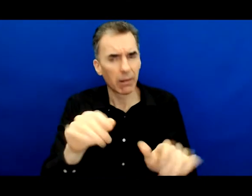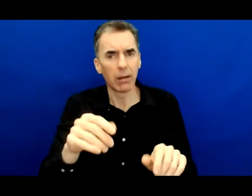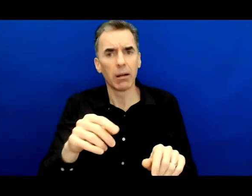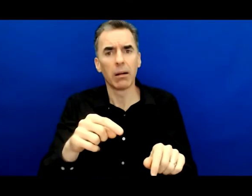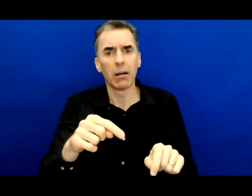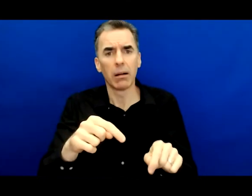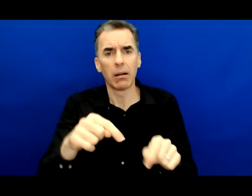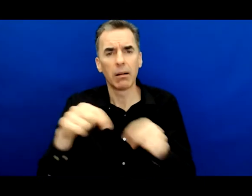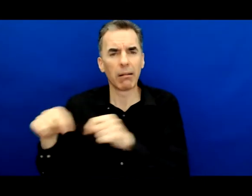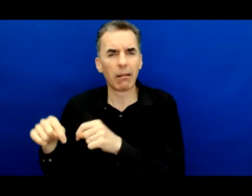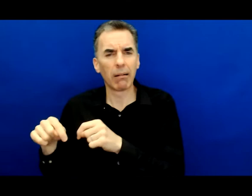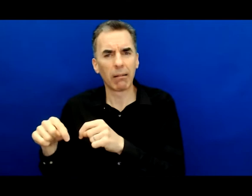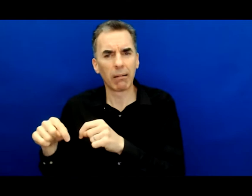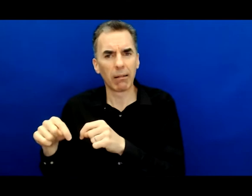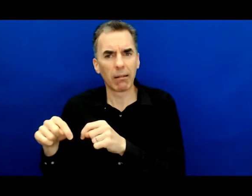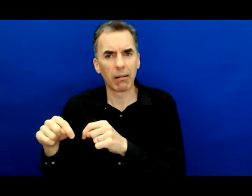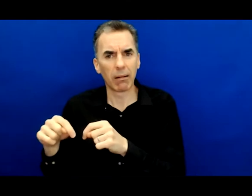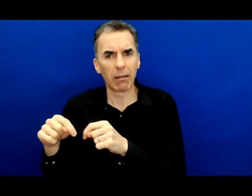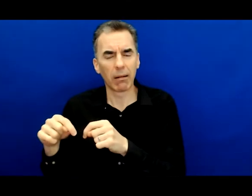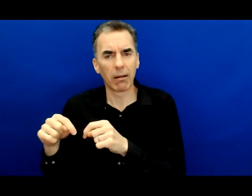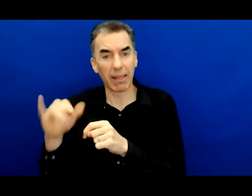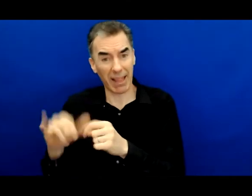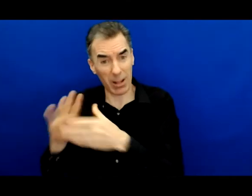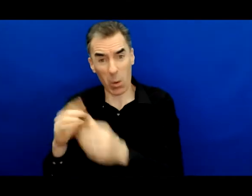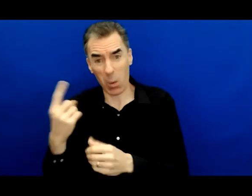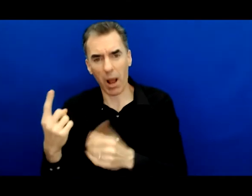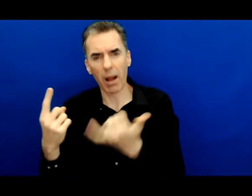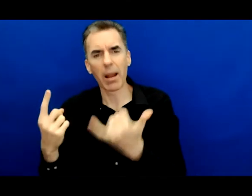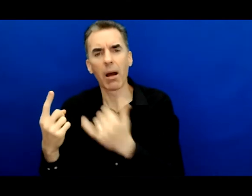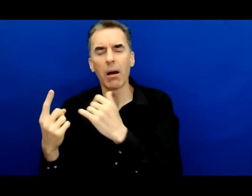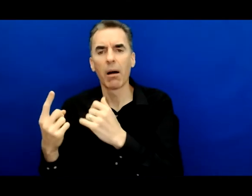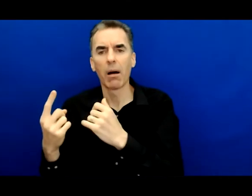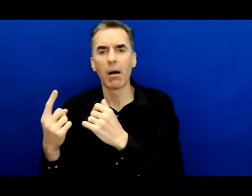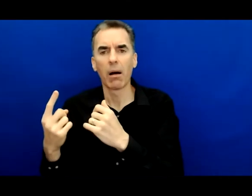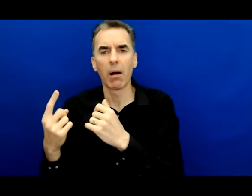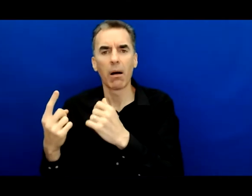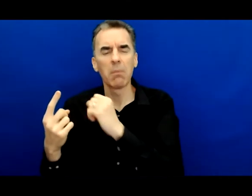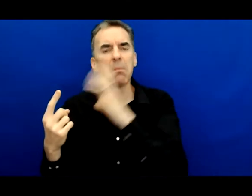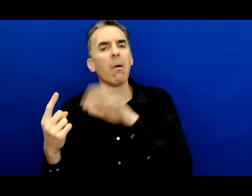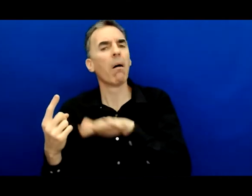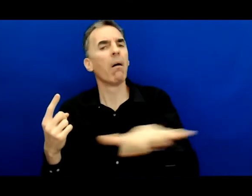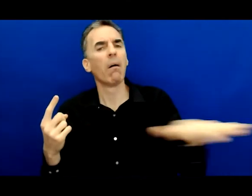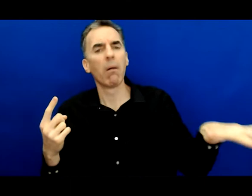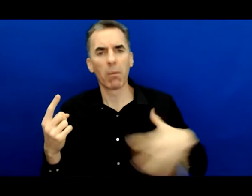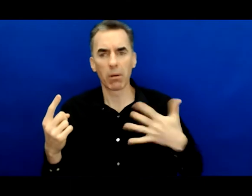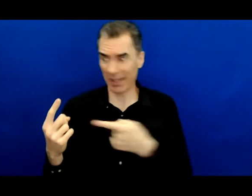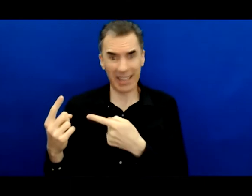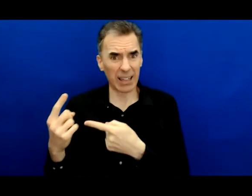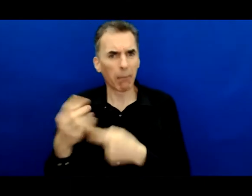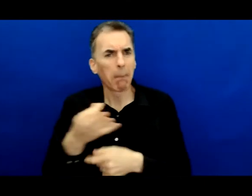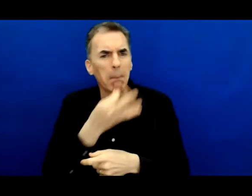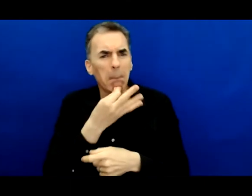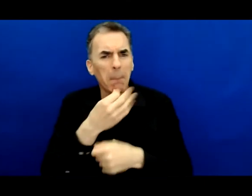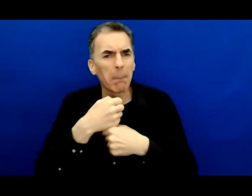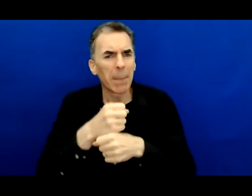events that I described and try to situate them in a larger landscape. Here's a man who made tea for me in a prison cell. He used a plastic bottle, a string,